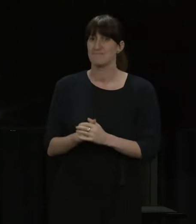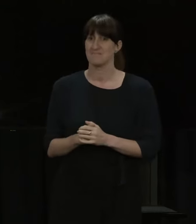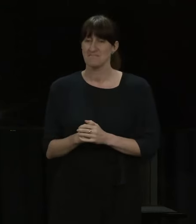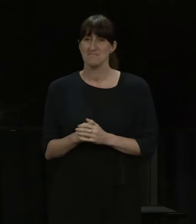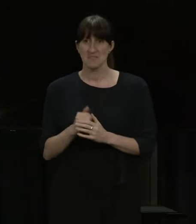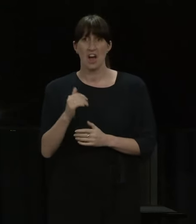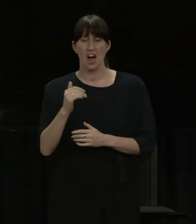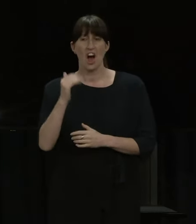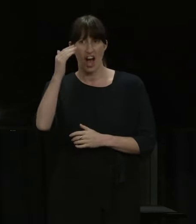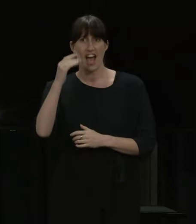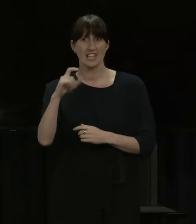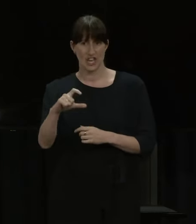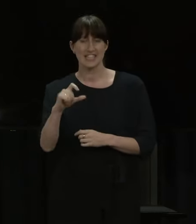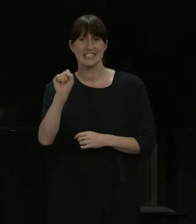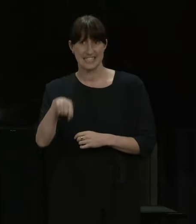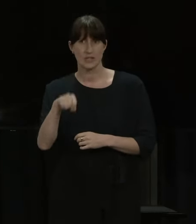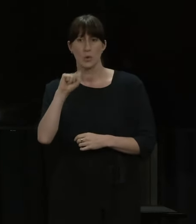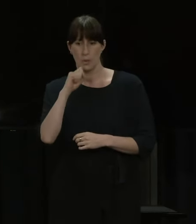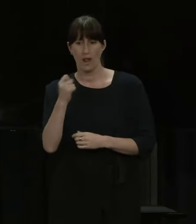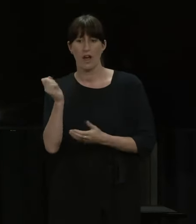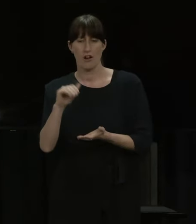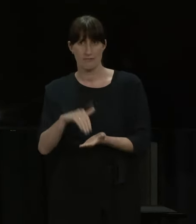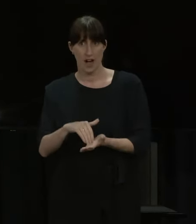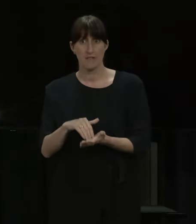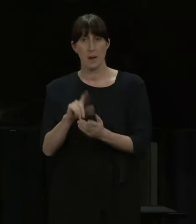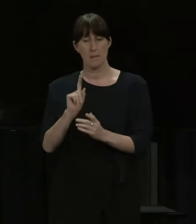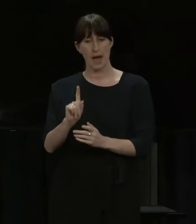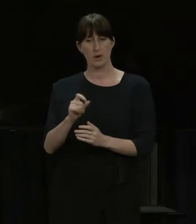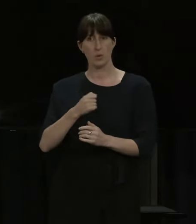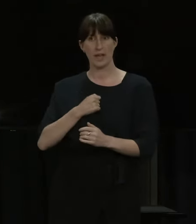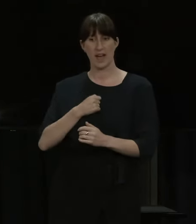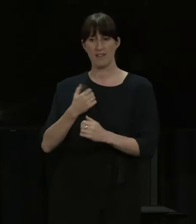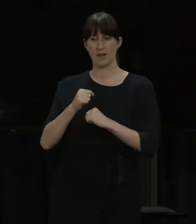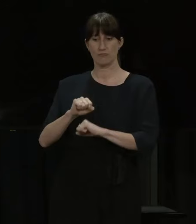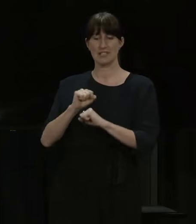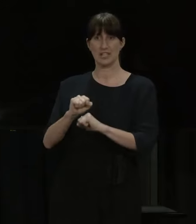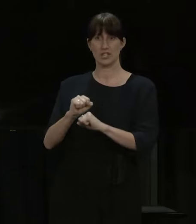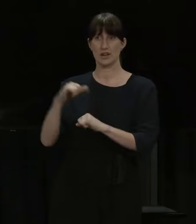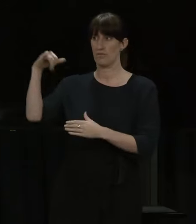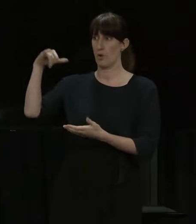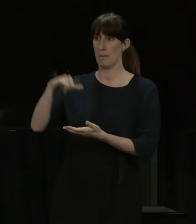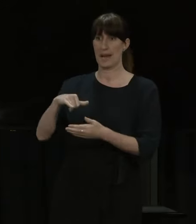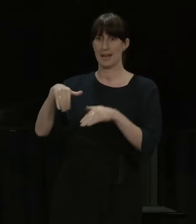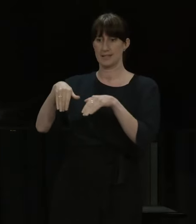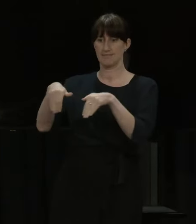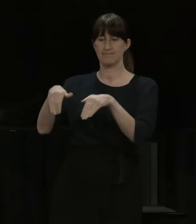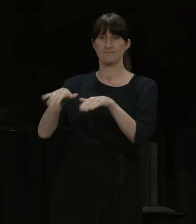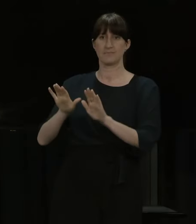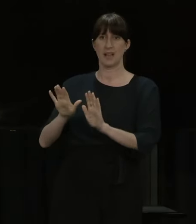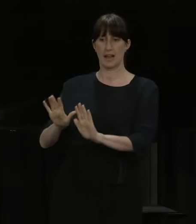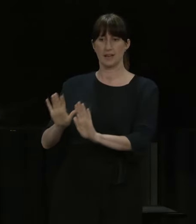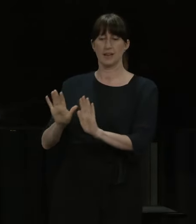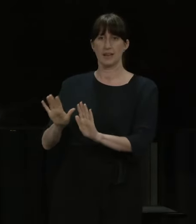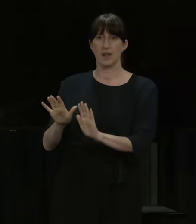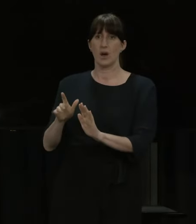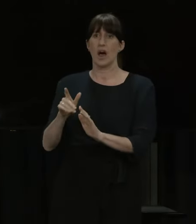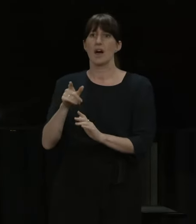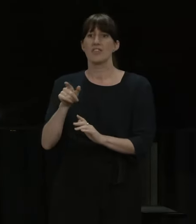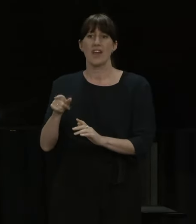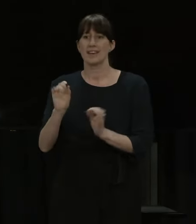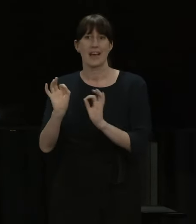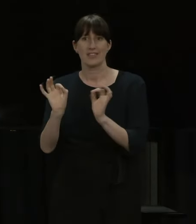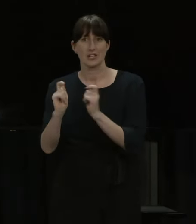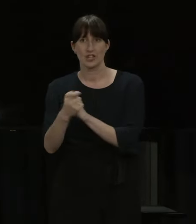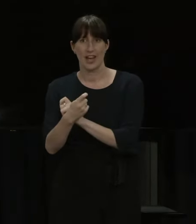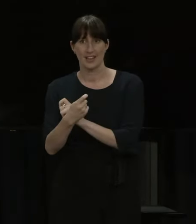get here, but at the moment, our border defences still remain in place. We're not stepping away from those until mid-January. And so,